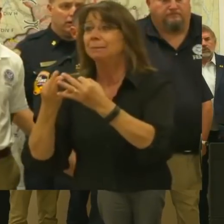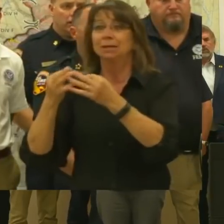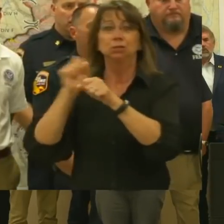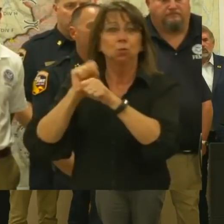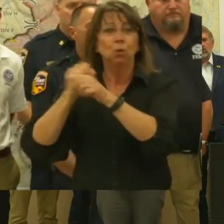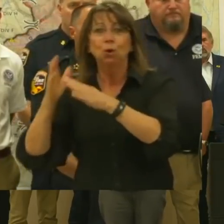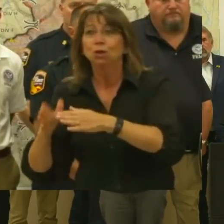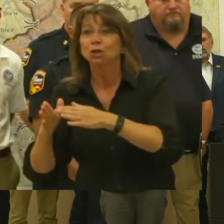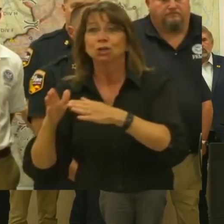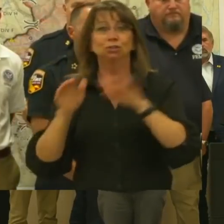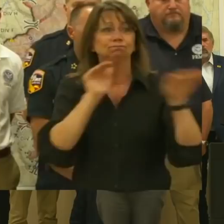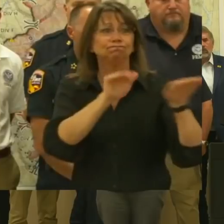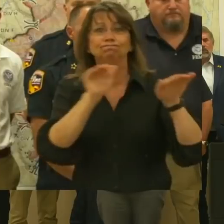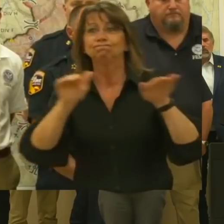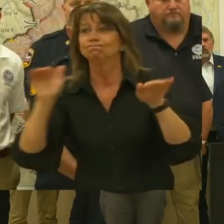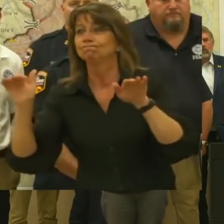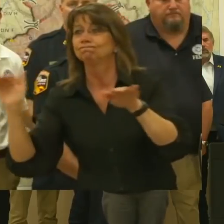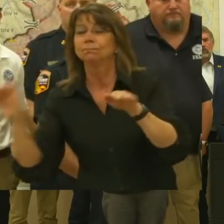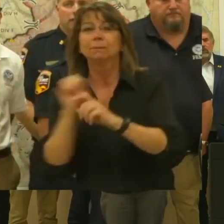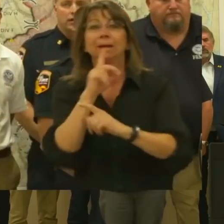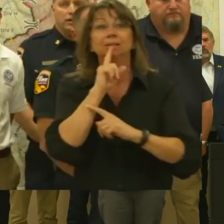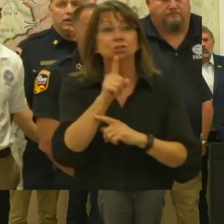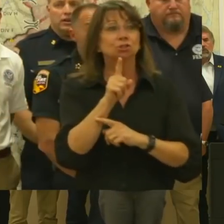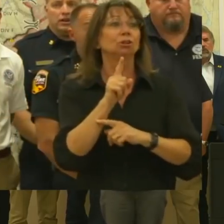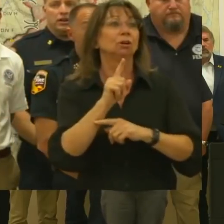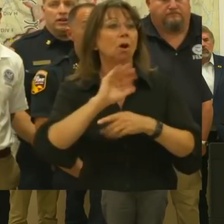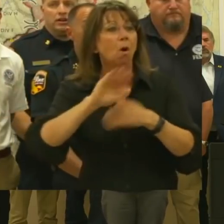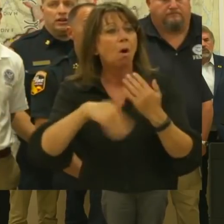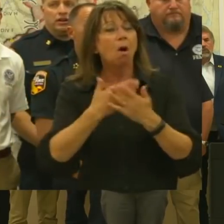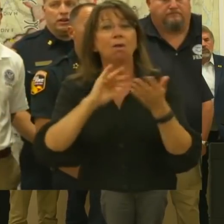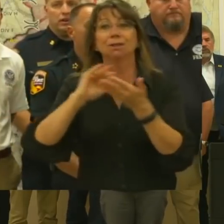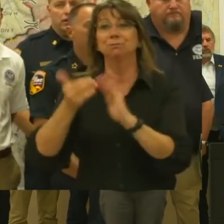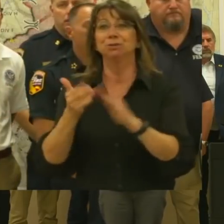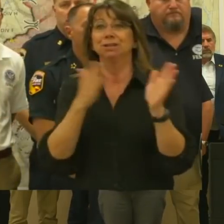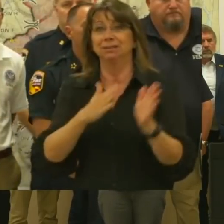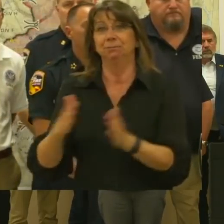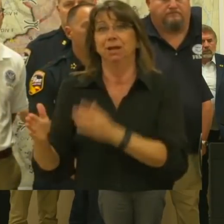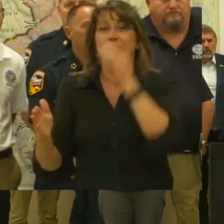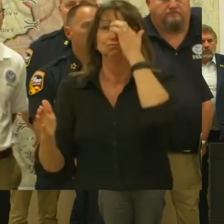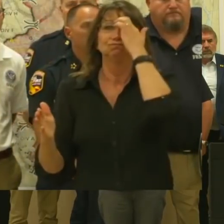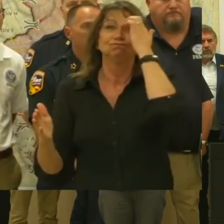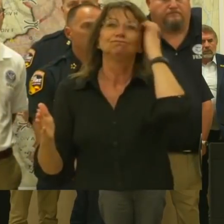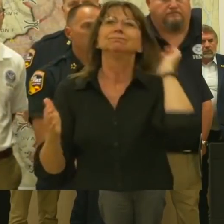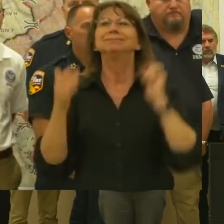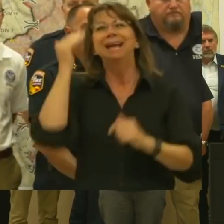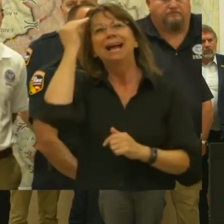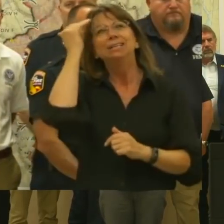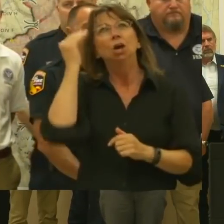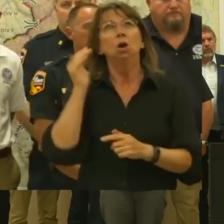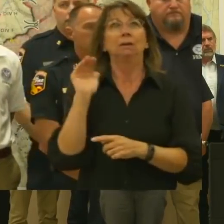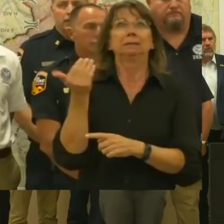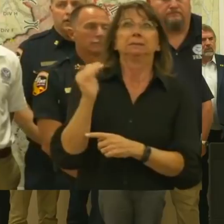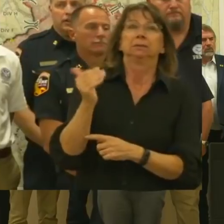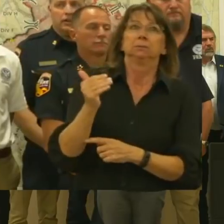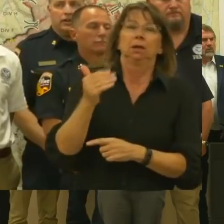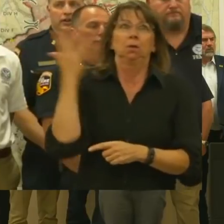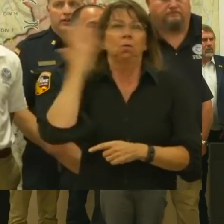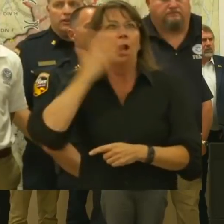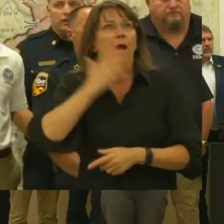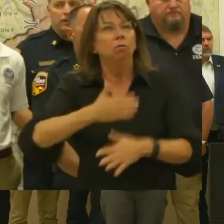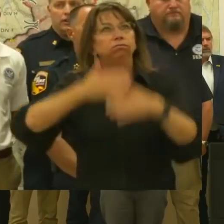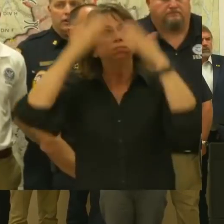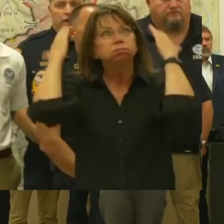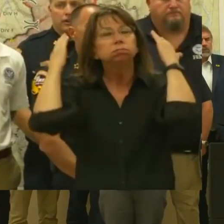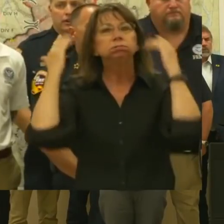together to make sure that your communities and families are prepared. The task I know can seem intimidating. We at FEMA are here to help.